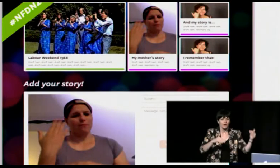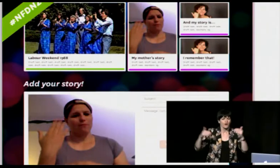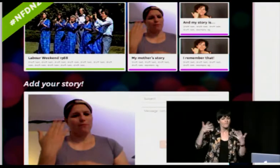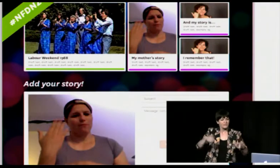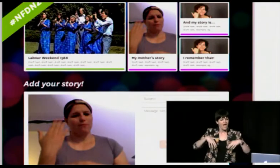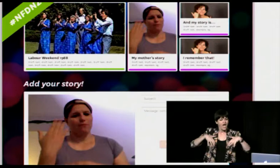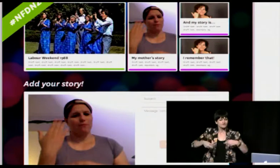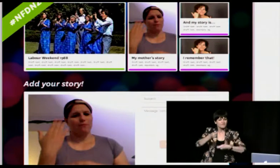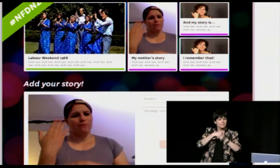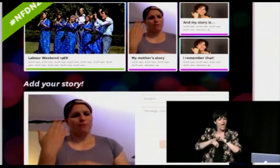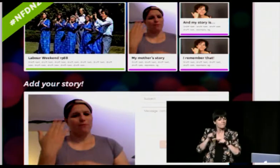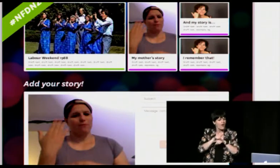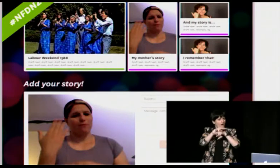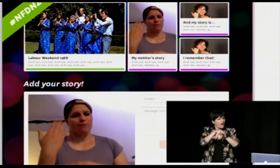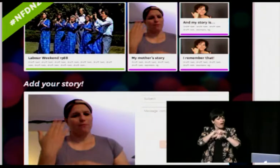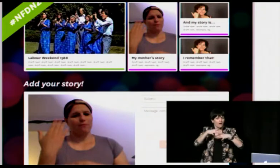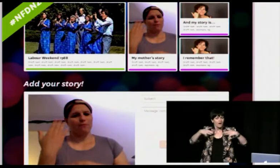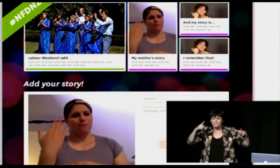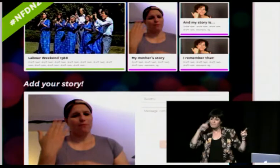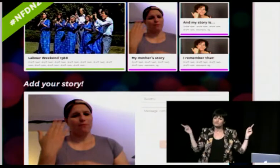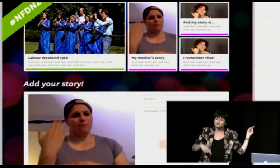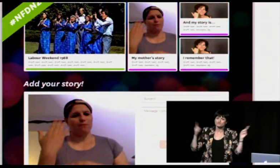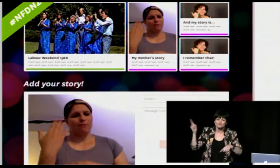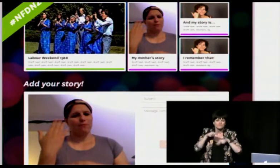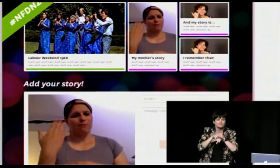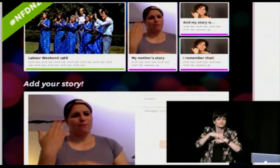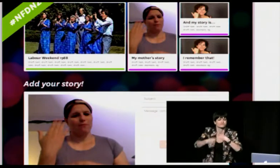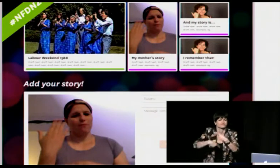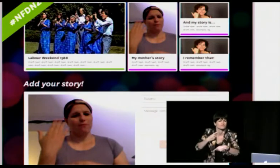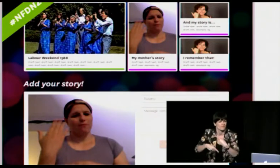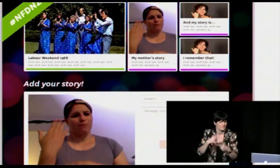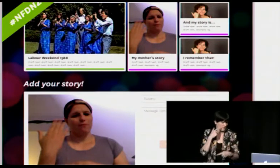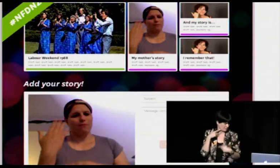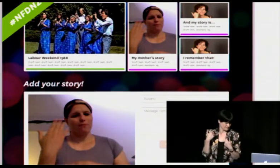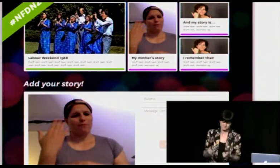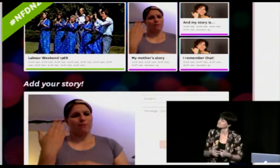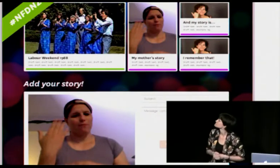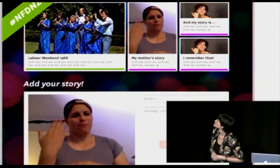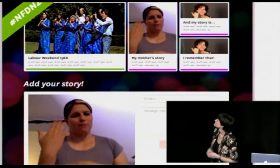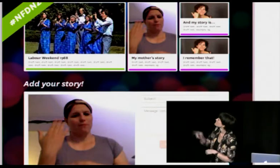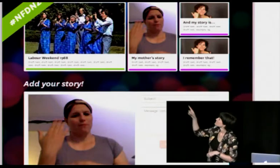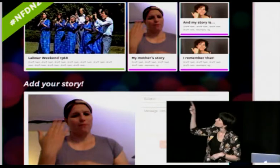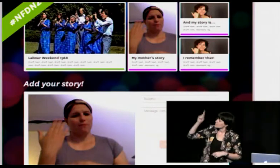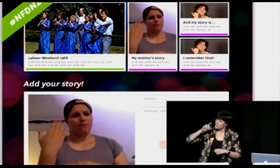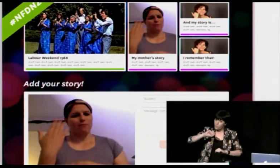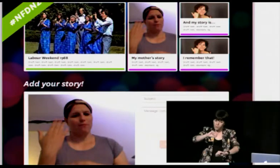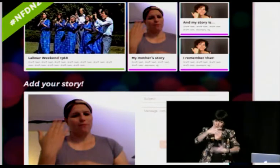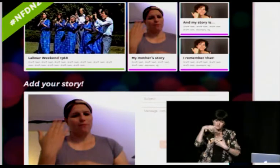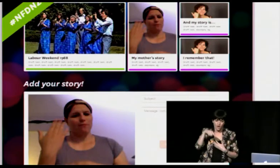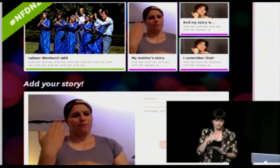memories as Helen was saying into the sign DNA archive and hopefully that'll take on a life of its own so the original item just